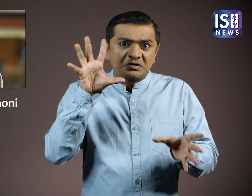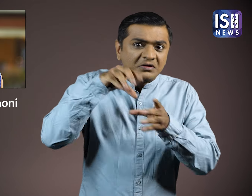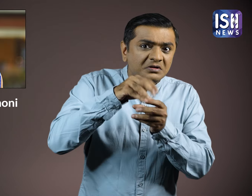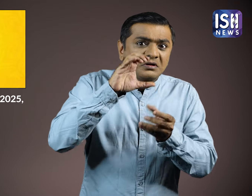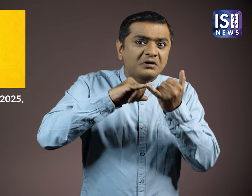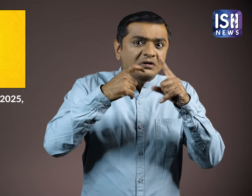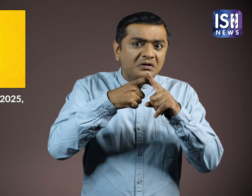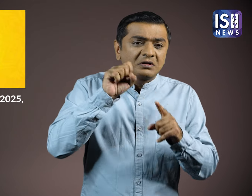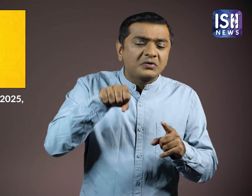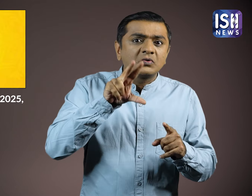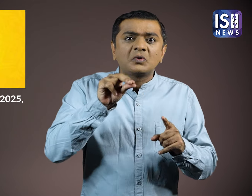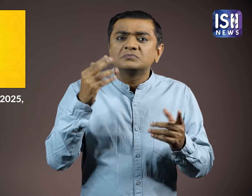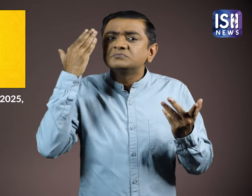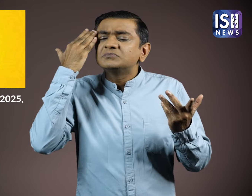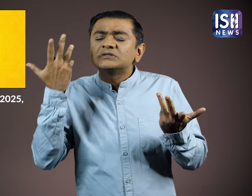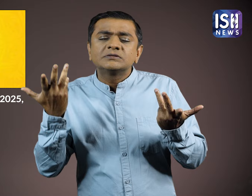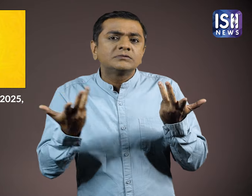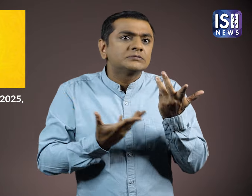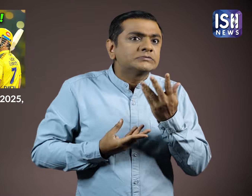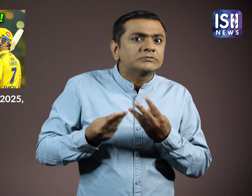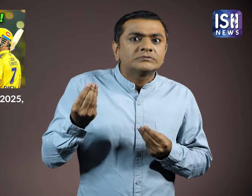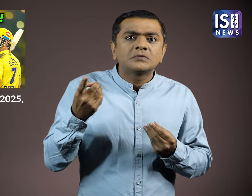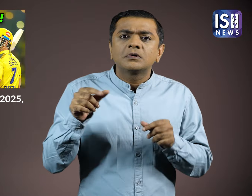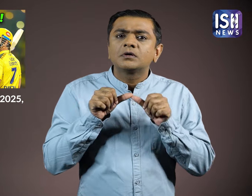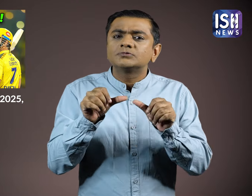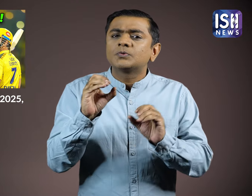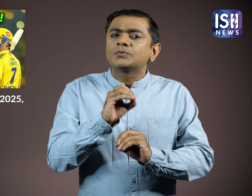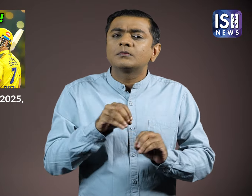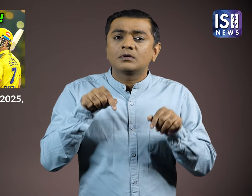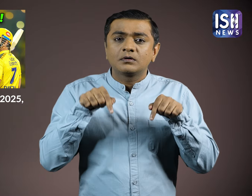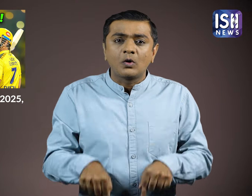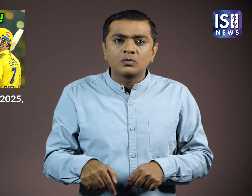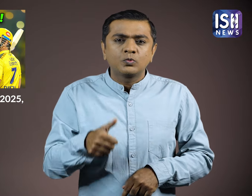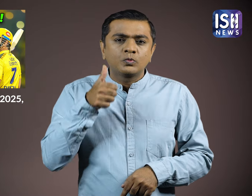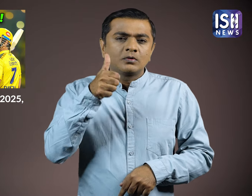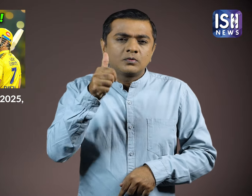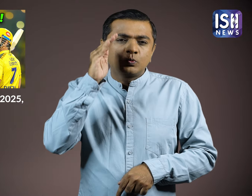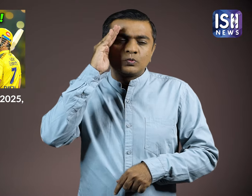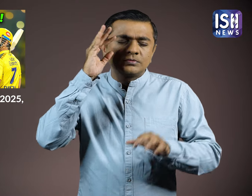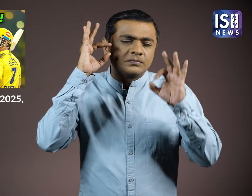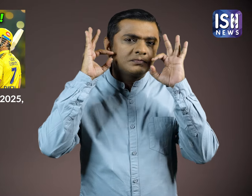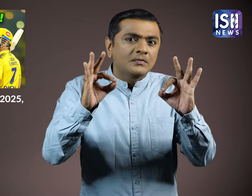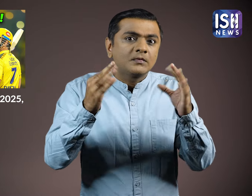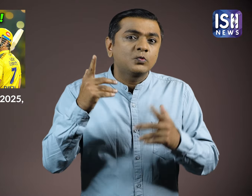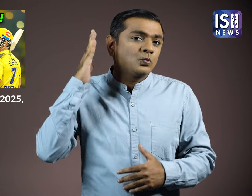There were rumours about whether Dhoni would play for CSK but he hadn't commented on it. But now there is a good news.